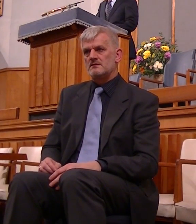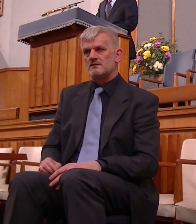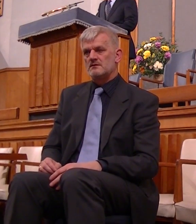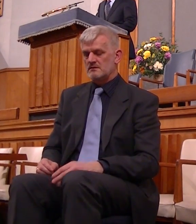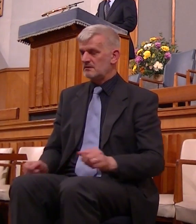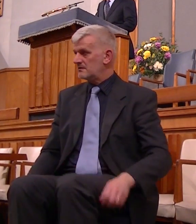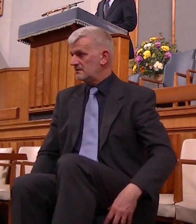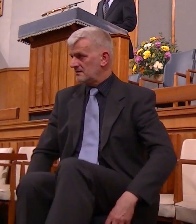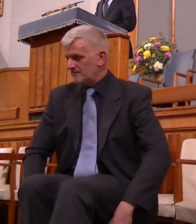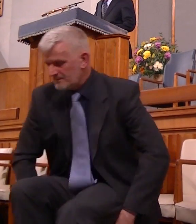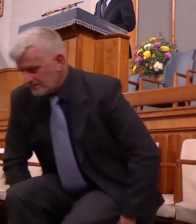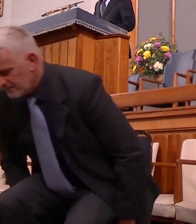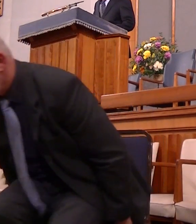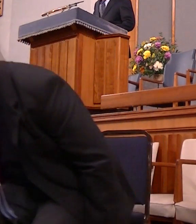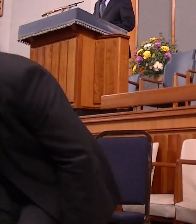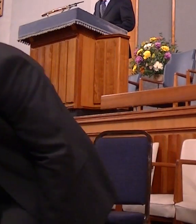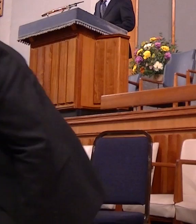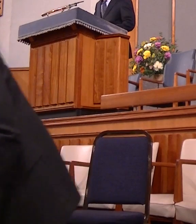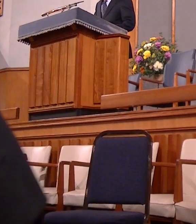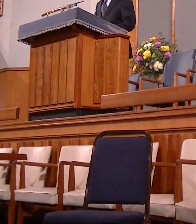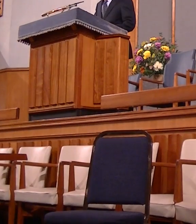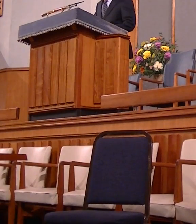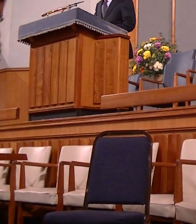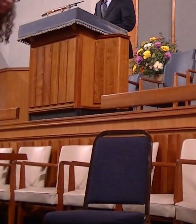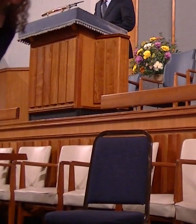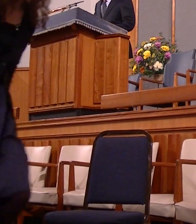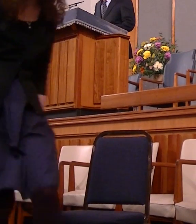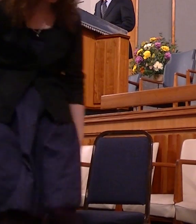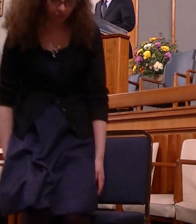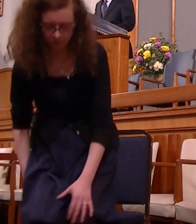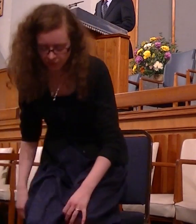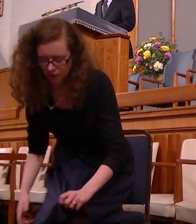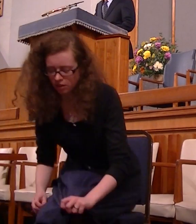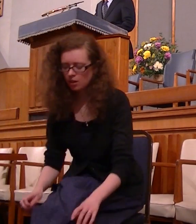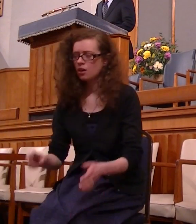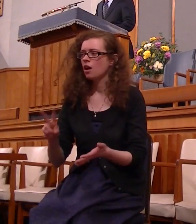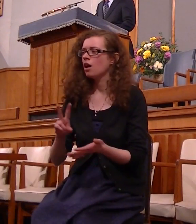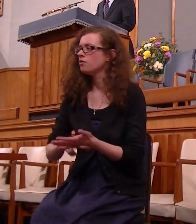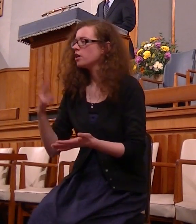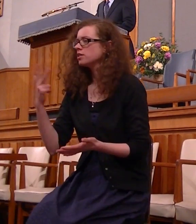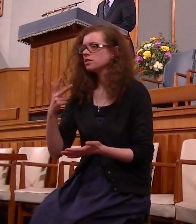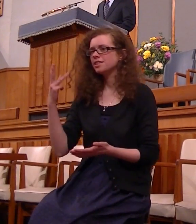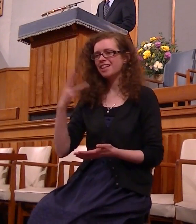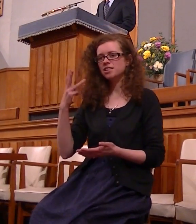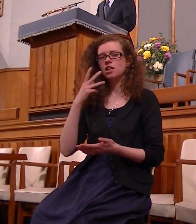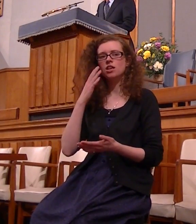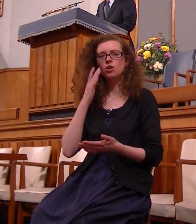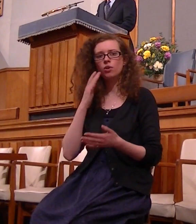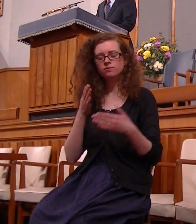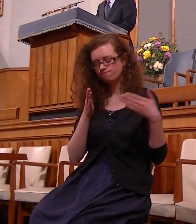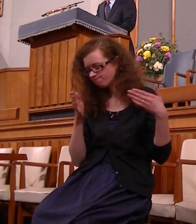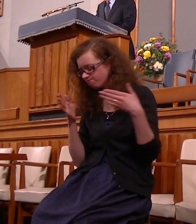surely after that I was turned I repented and after that I was instructed